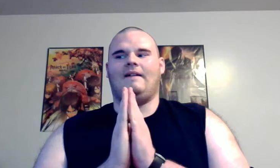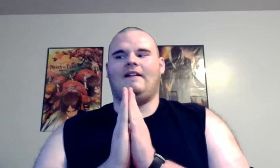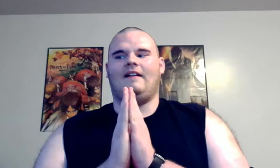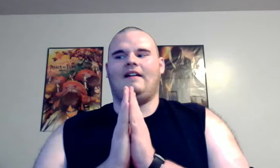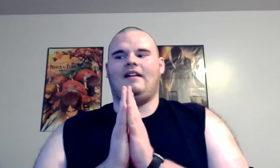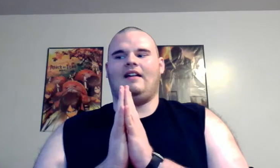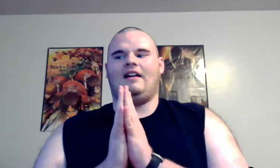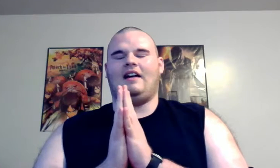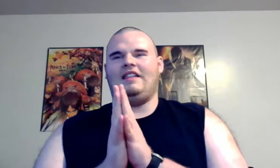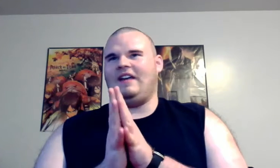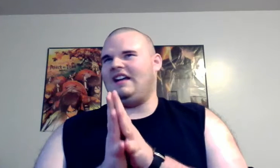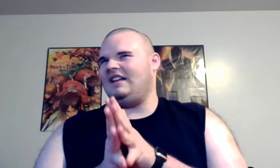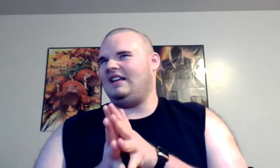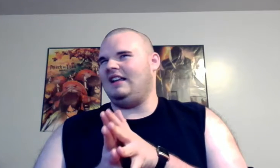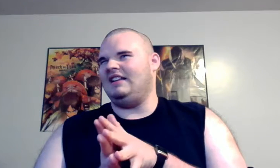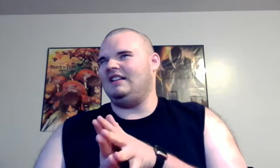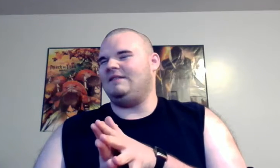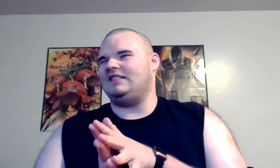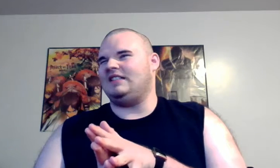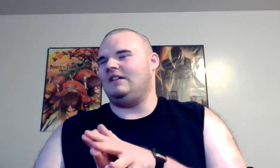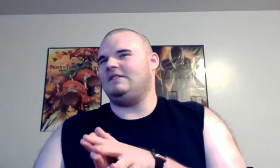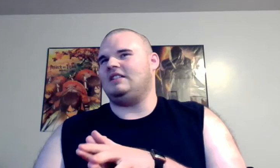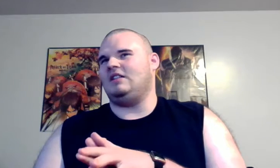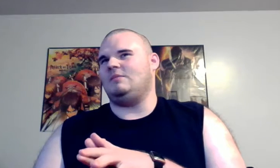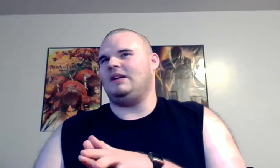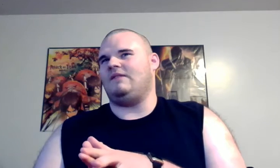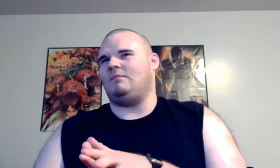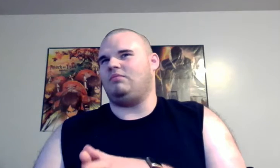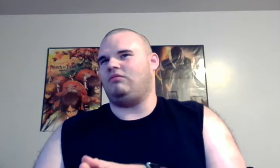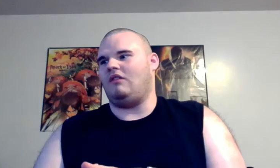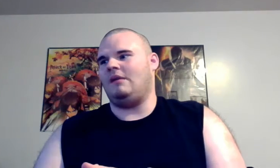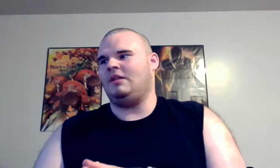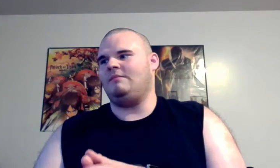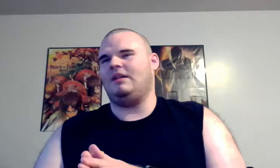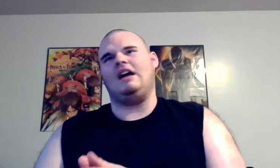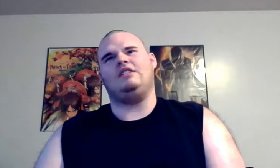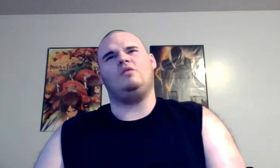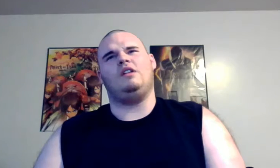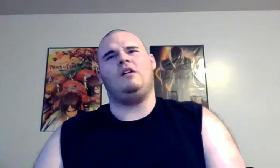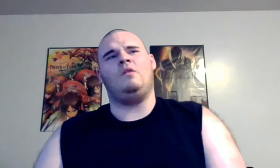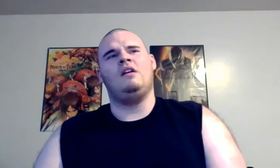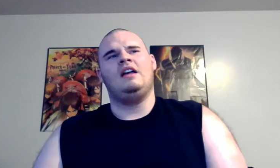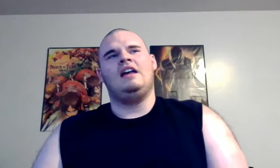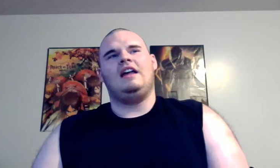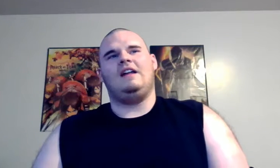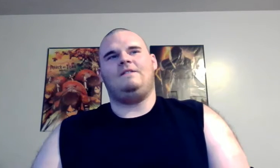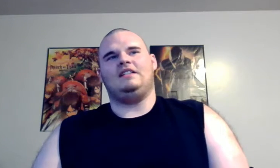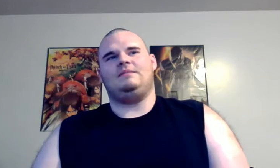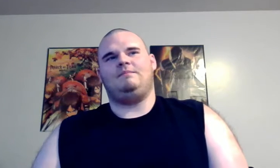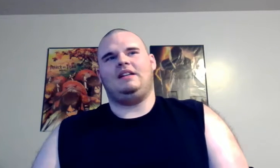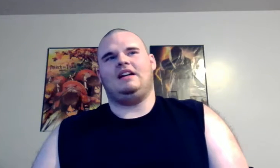and that in and of itself is a little bit of a problem but I don't know if it's because